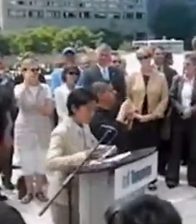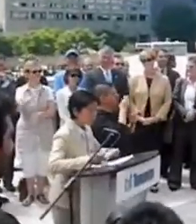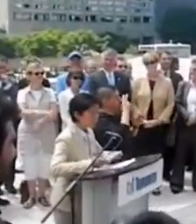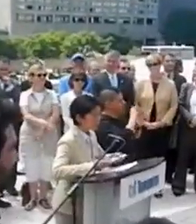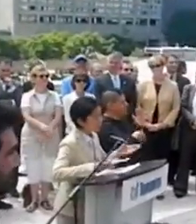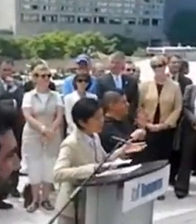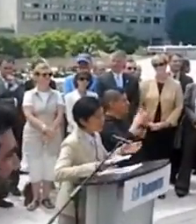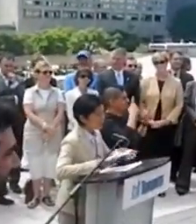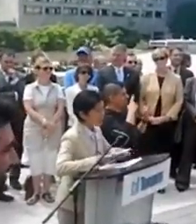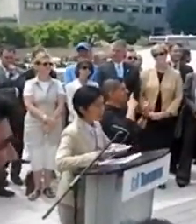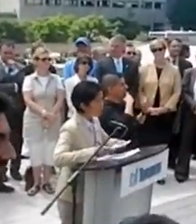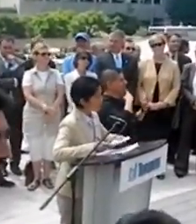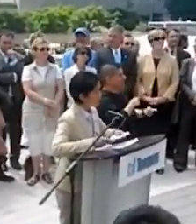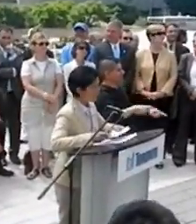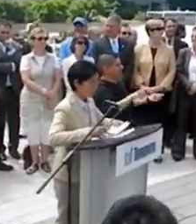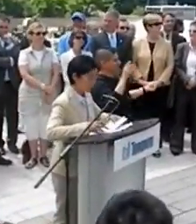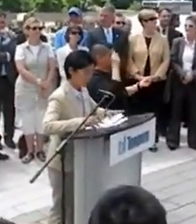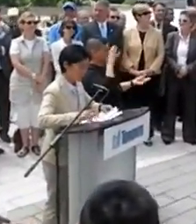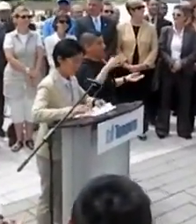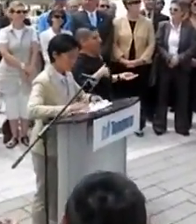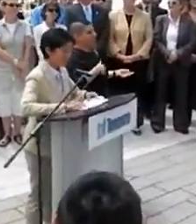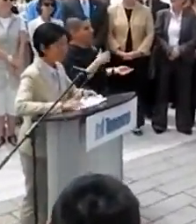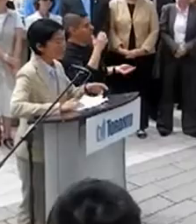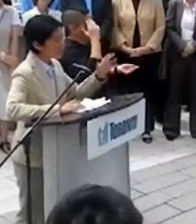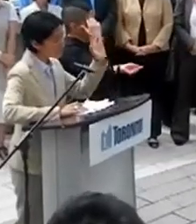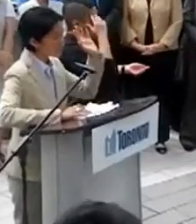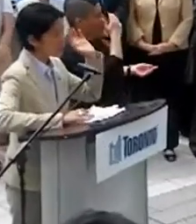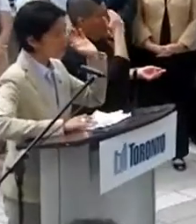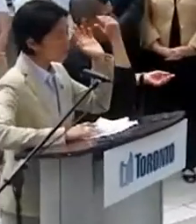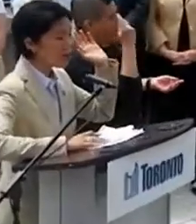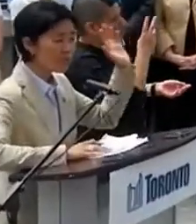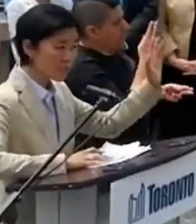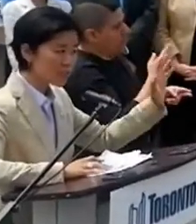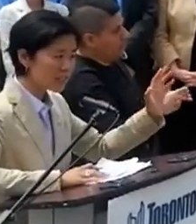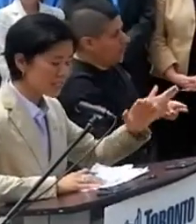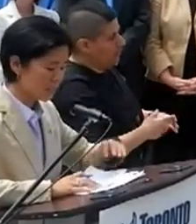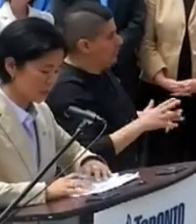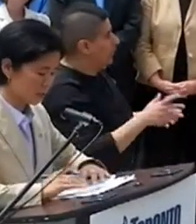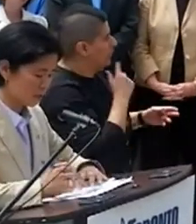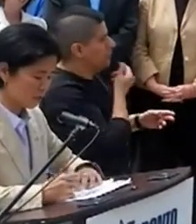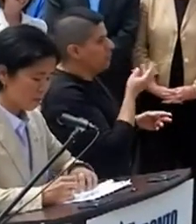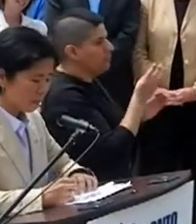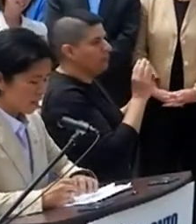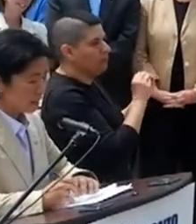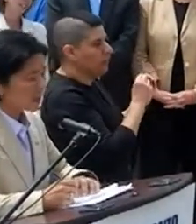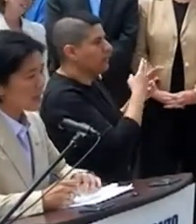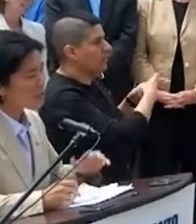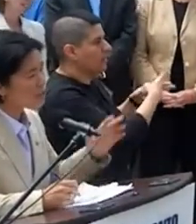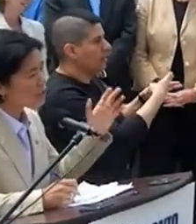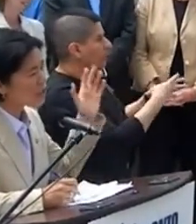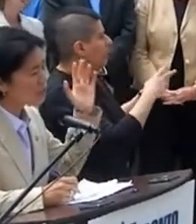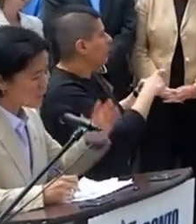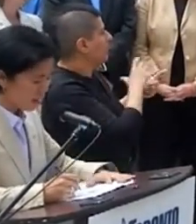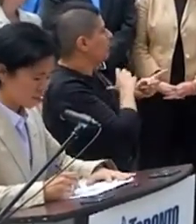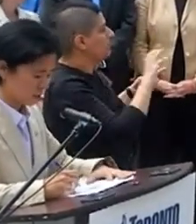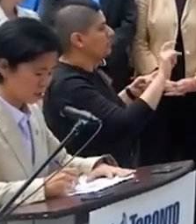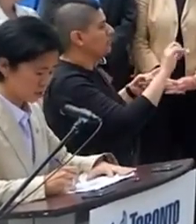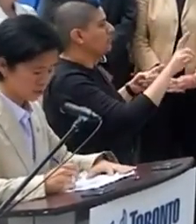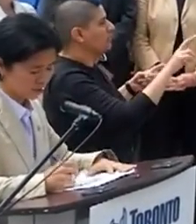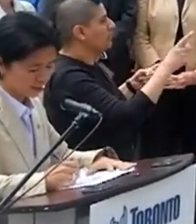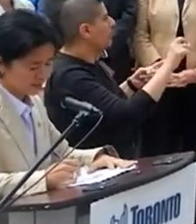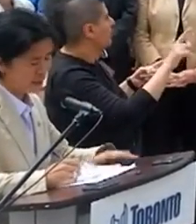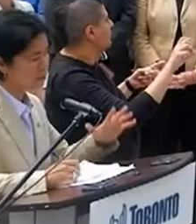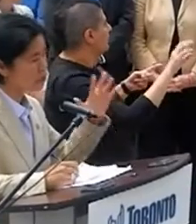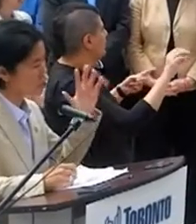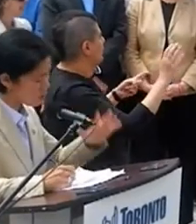I'd also, of course, I knew I was going to forget a few people. I also want to acknowledge a couple more city councillors. Councillor Cesar Palacio